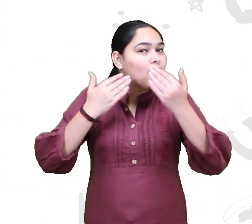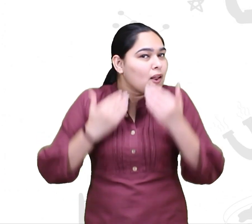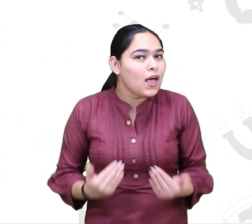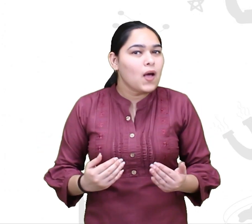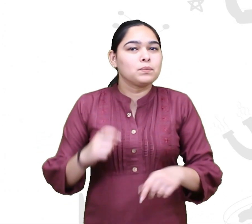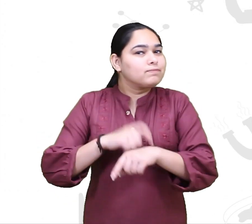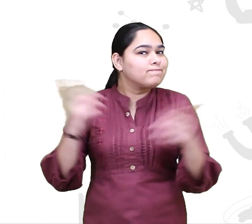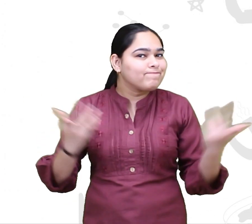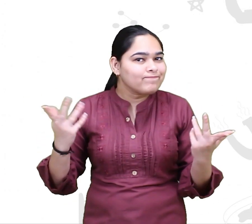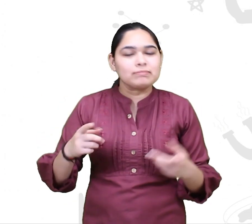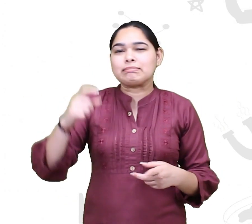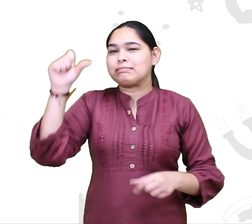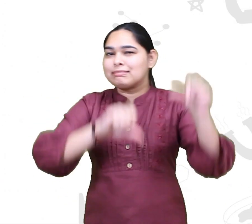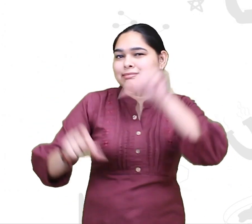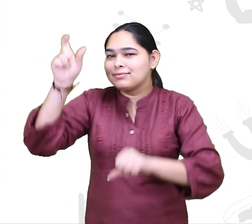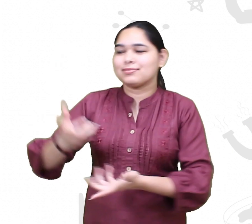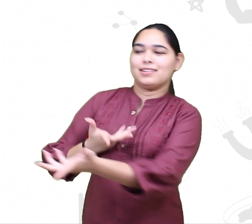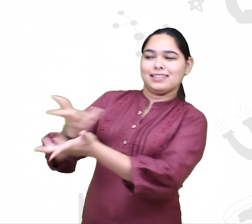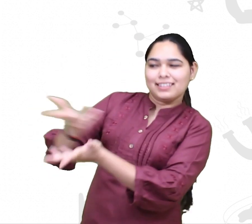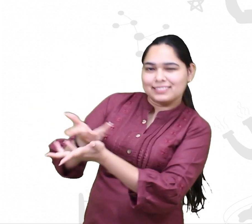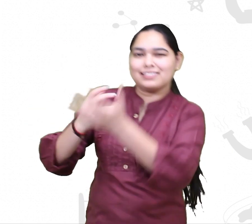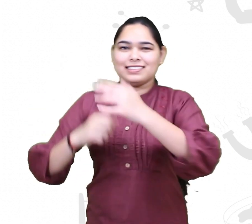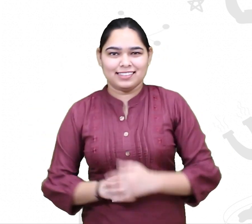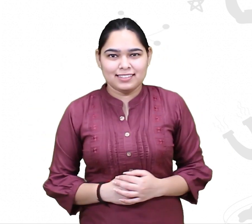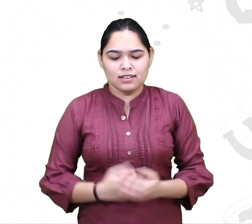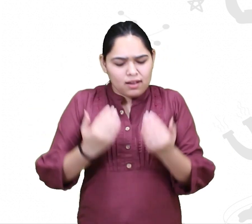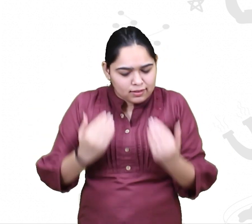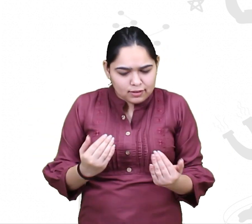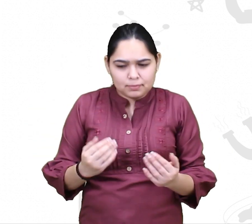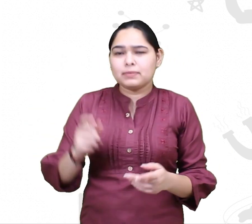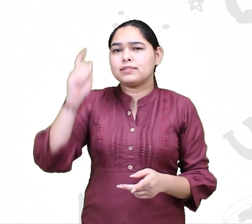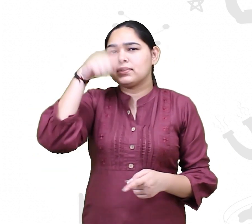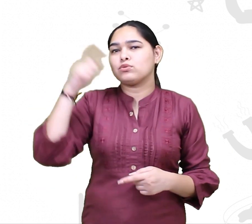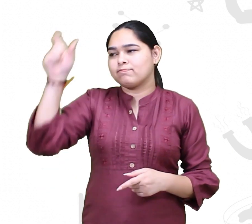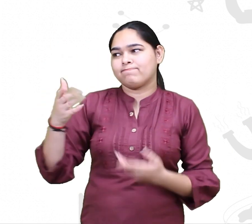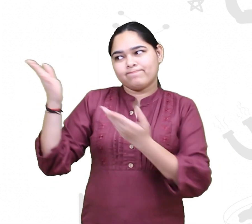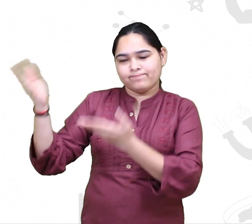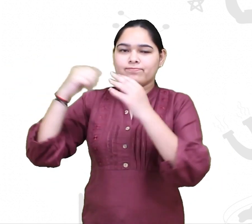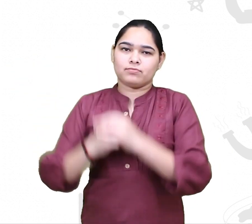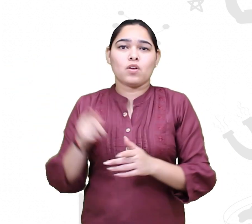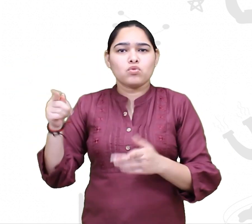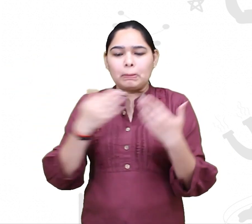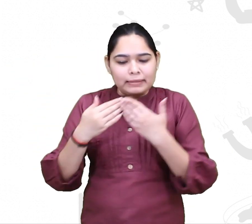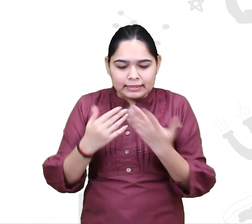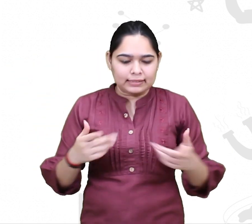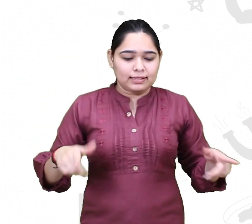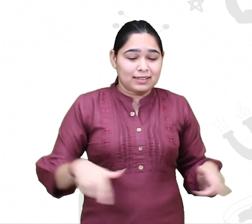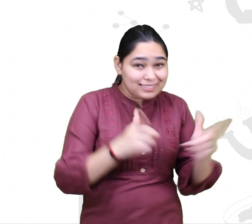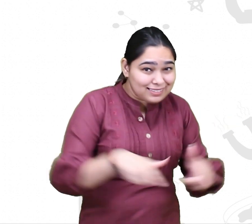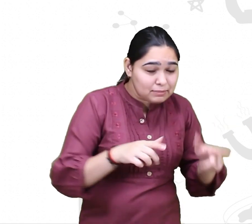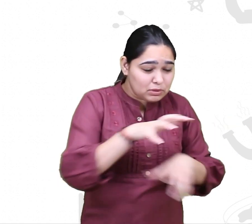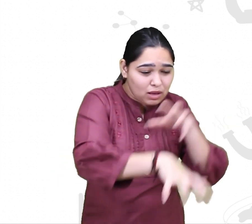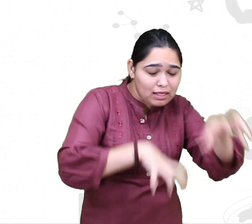And now it's time to ask a scientist. So now we have Dr. Kathi K. Anwasuddin, who is a